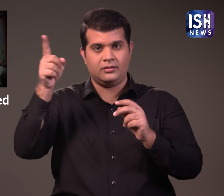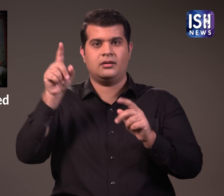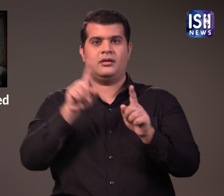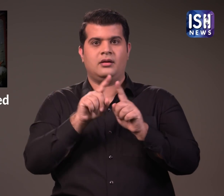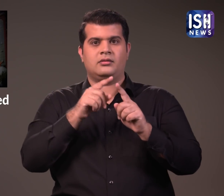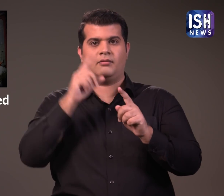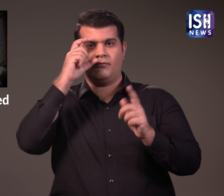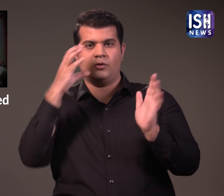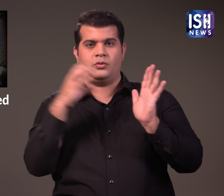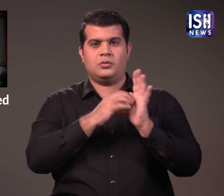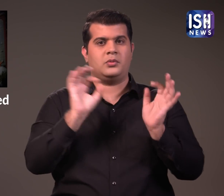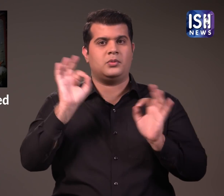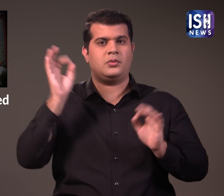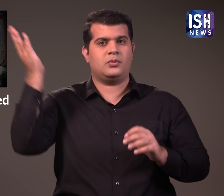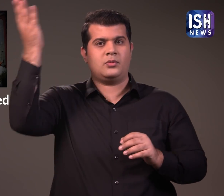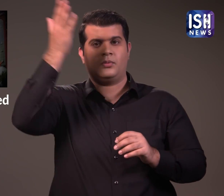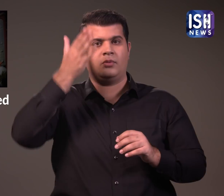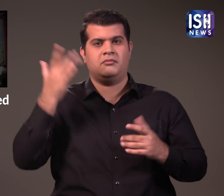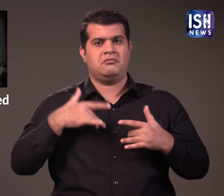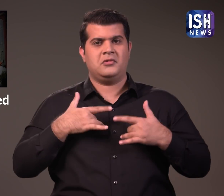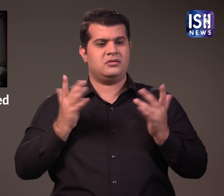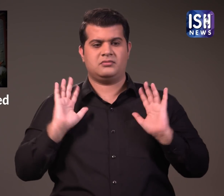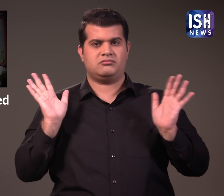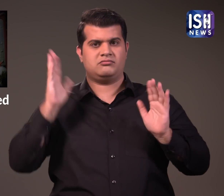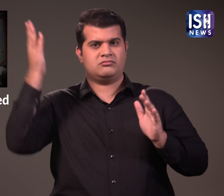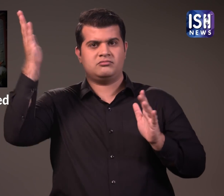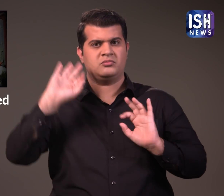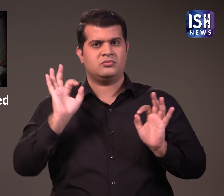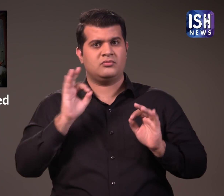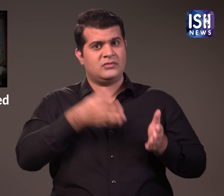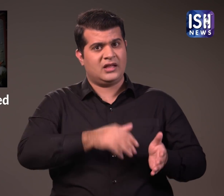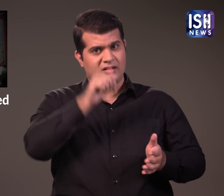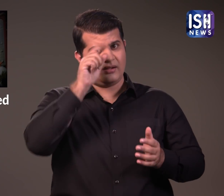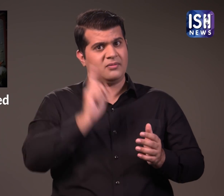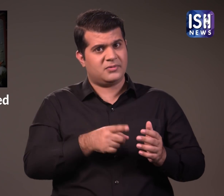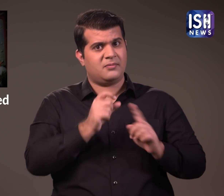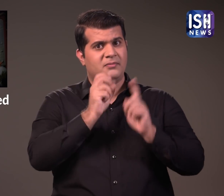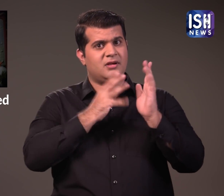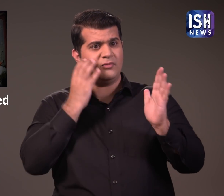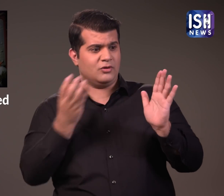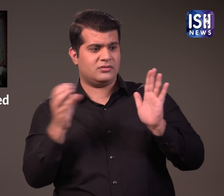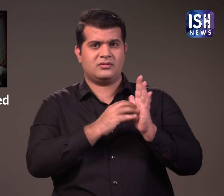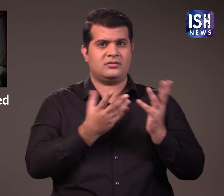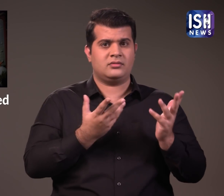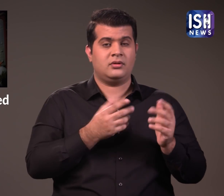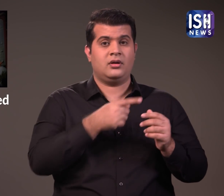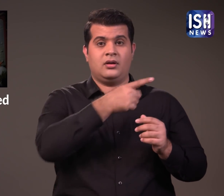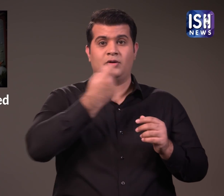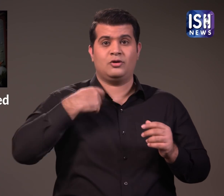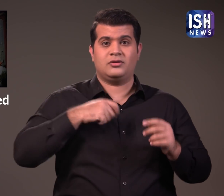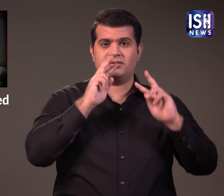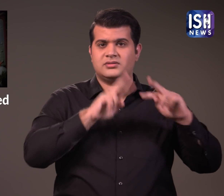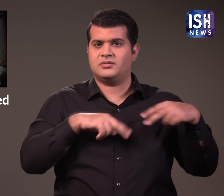They do not put their image on vaccine certificates. Then why is India doing this? The judge said,